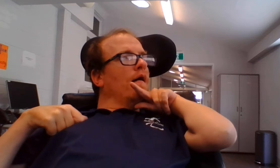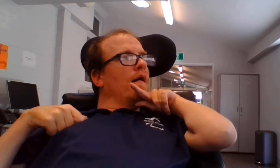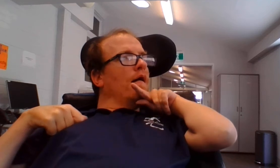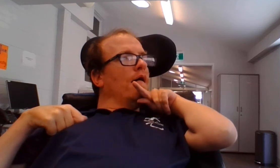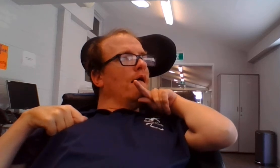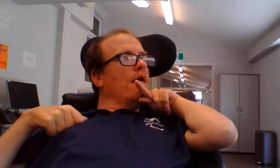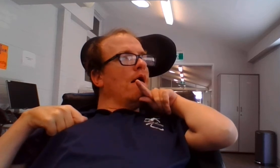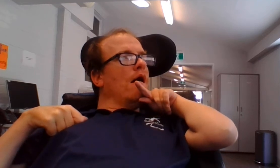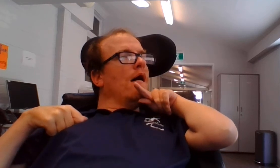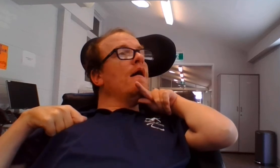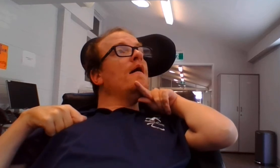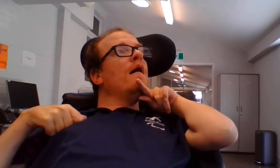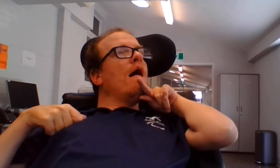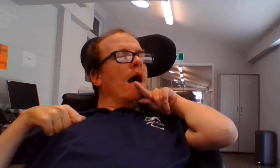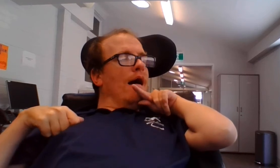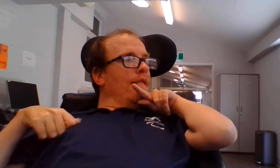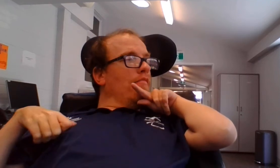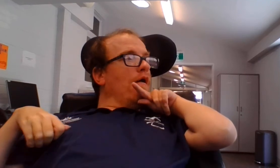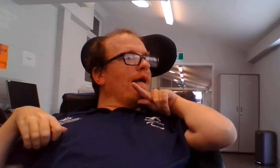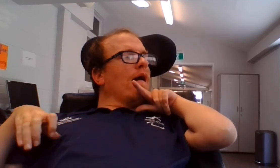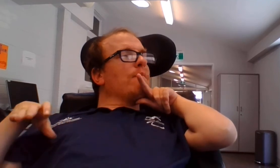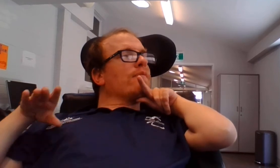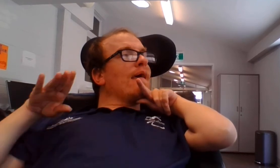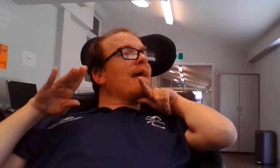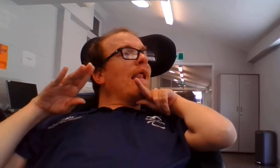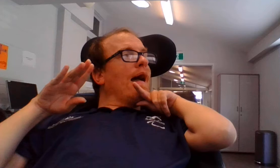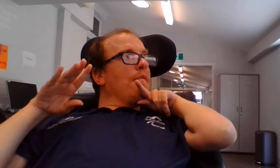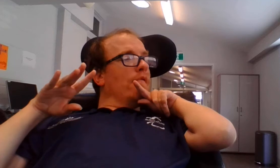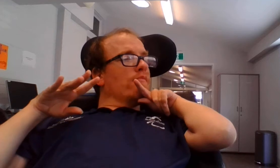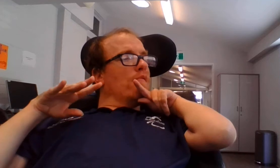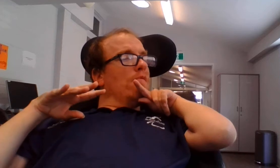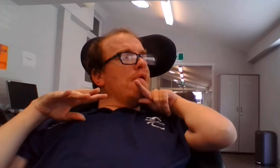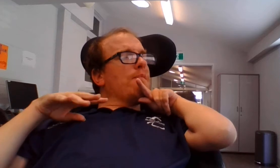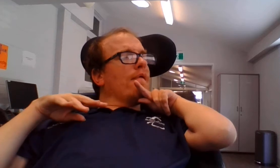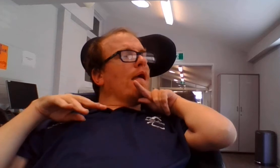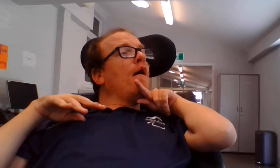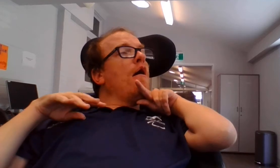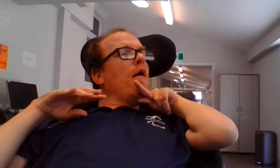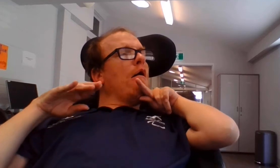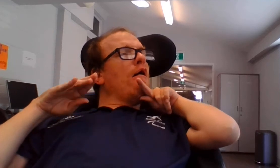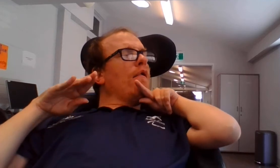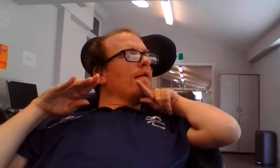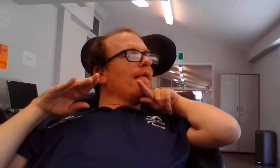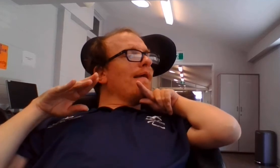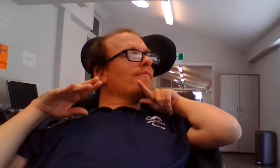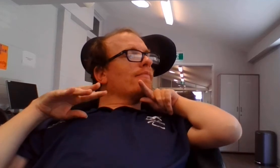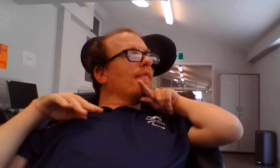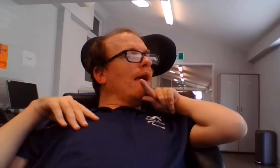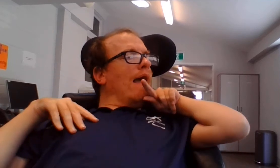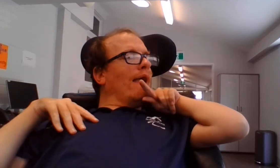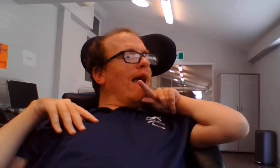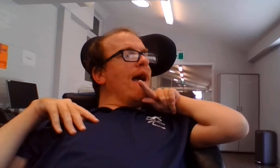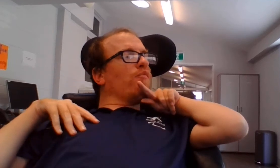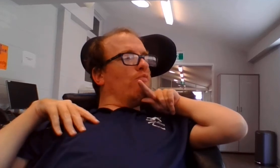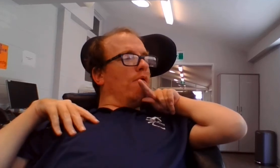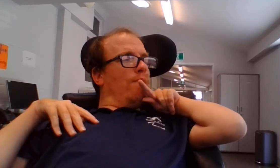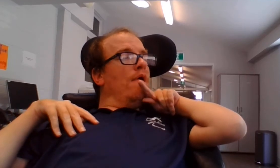in two weeks' time. And like I've said, have a terrific holiday to catch with